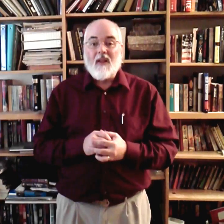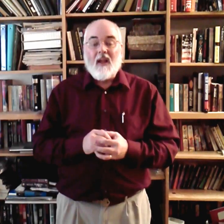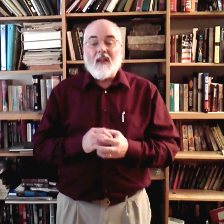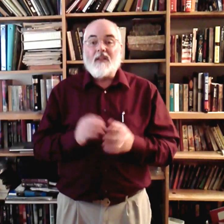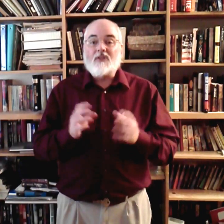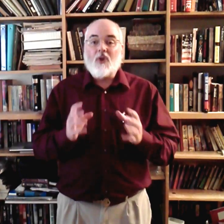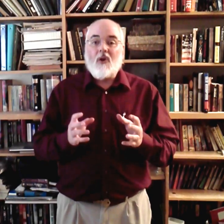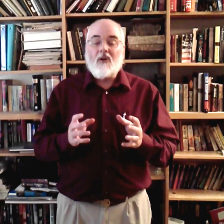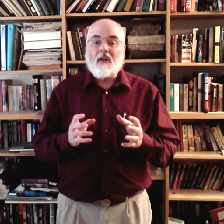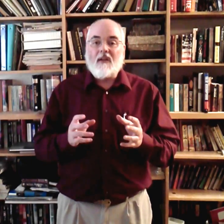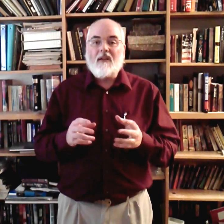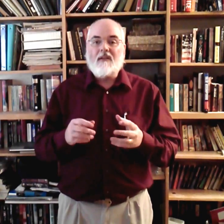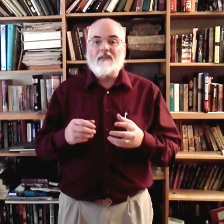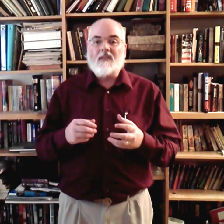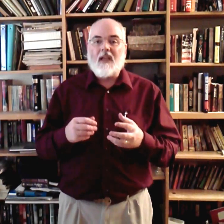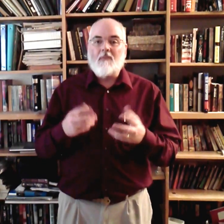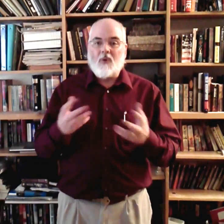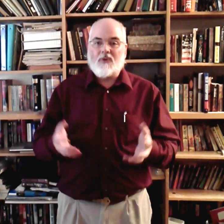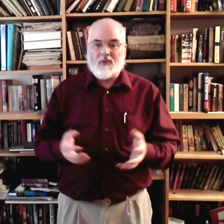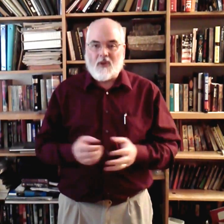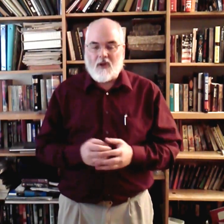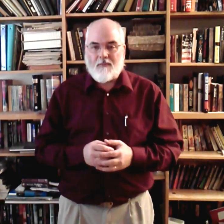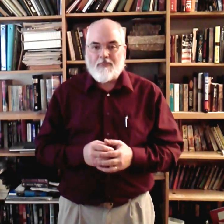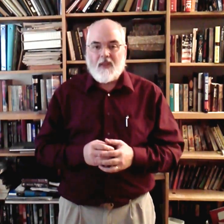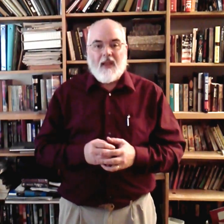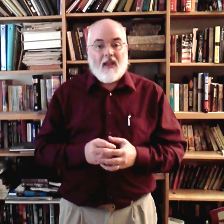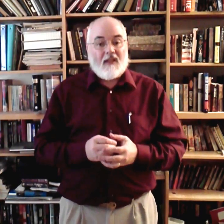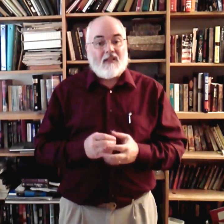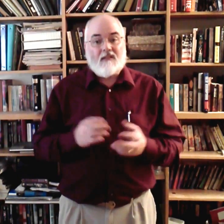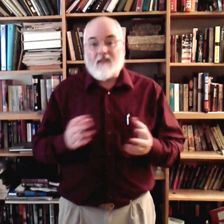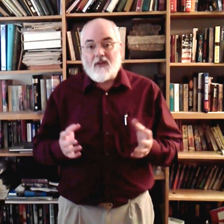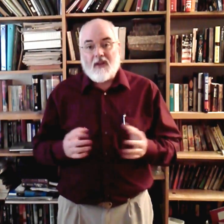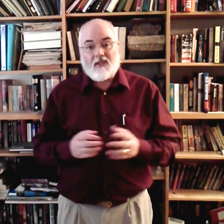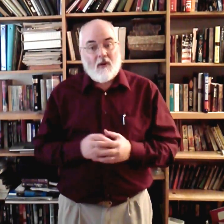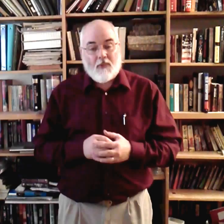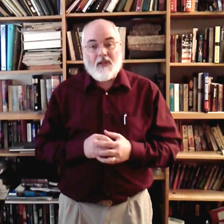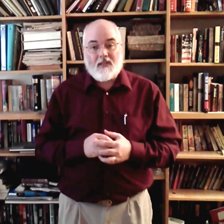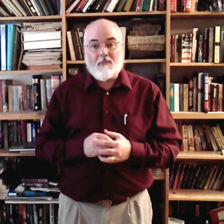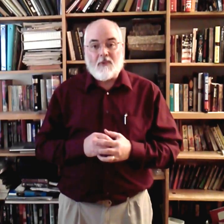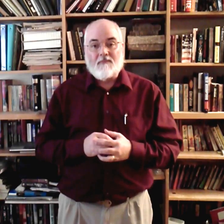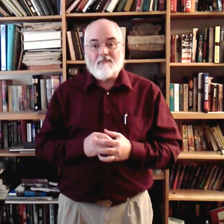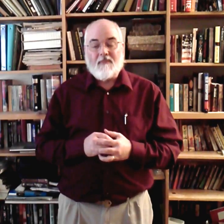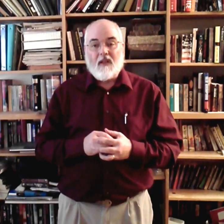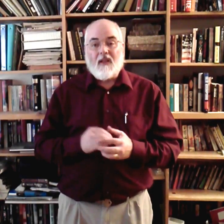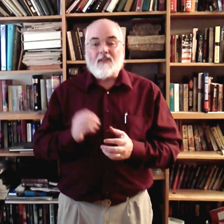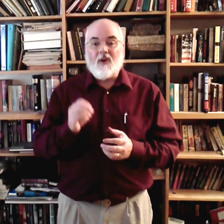This song is an emotional song. The lyrics are pretty simple. So,